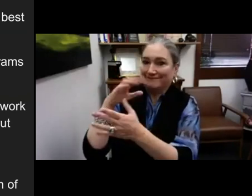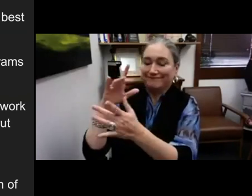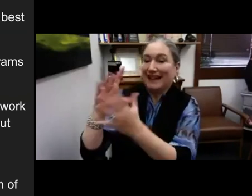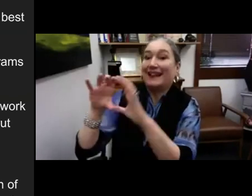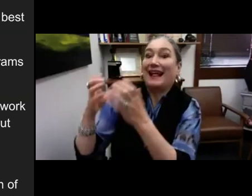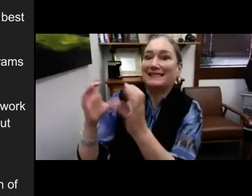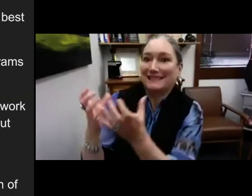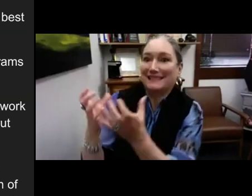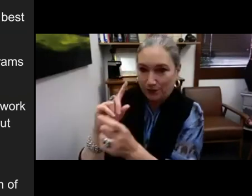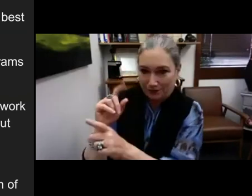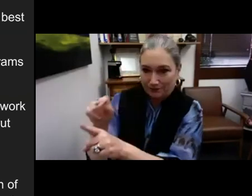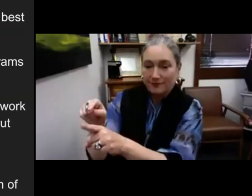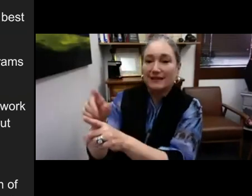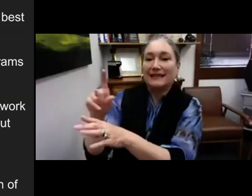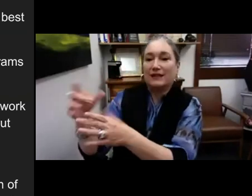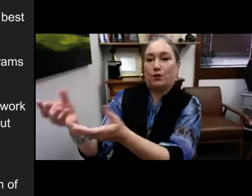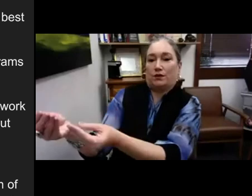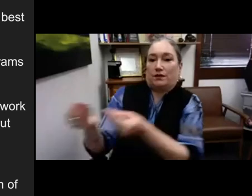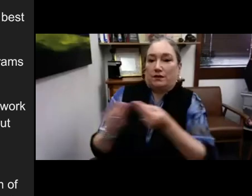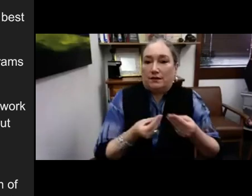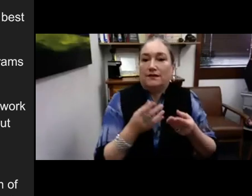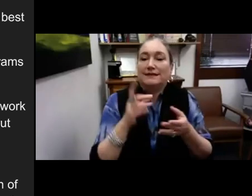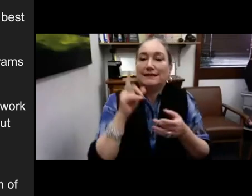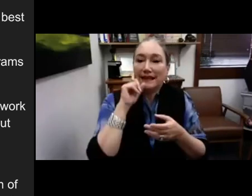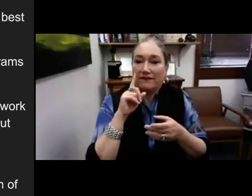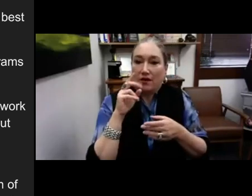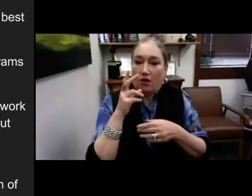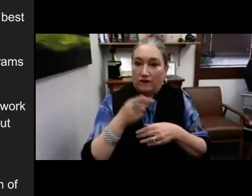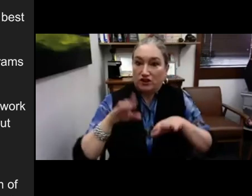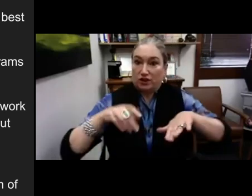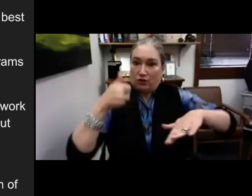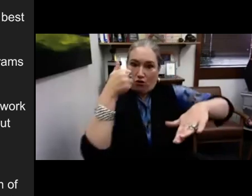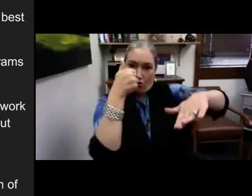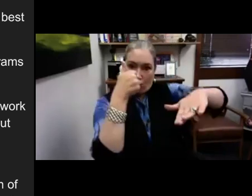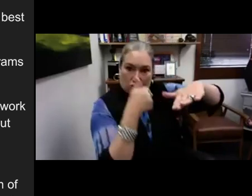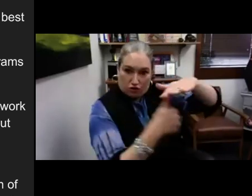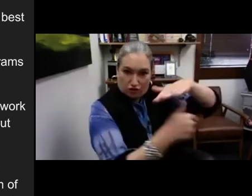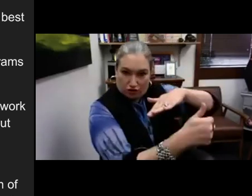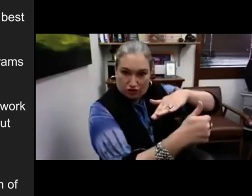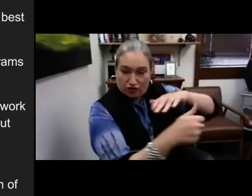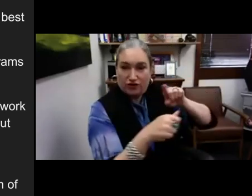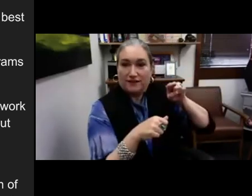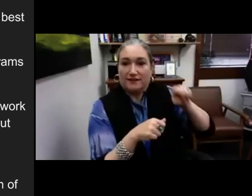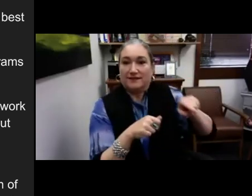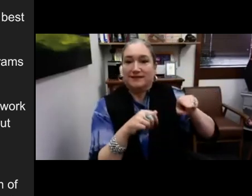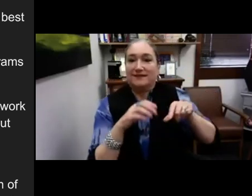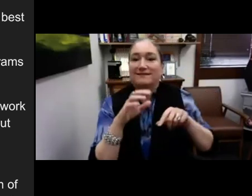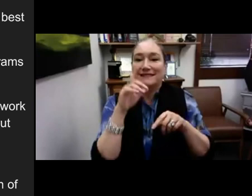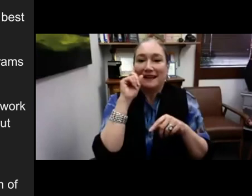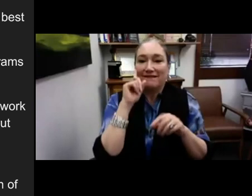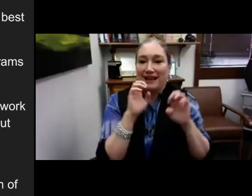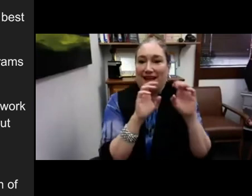So all of special ed classes need to be handed over to the deaf and hard of hearing and have them